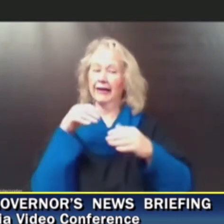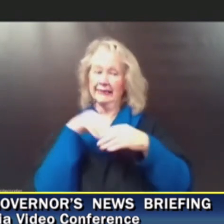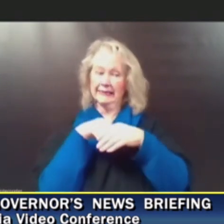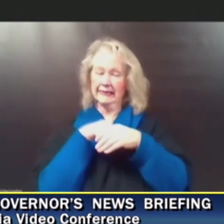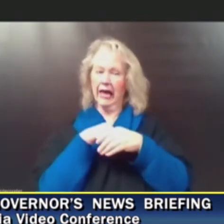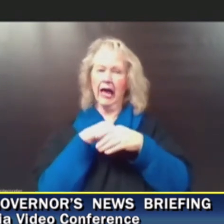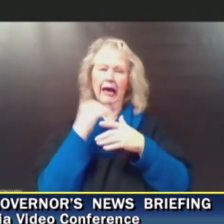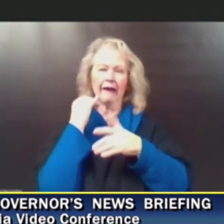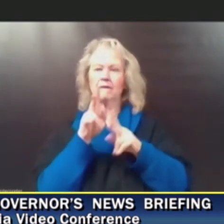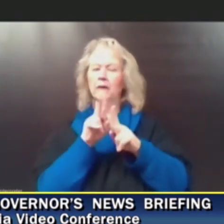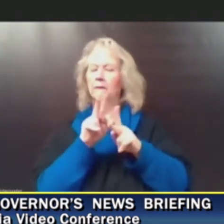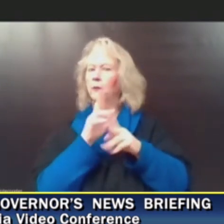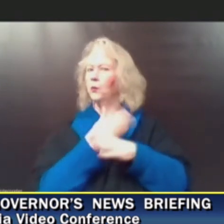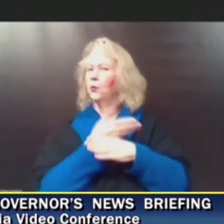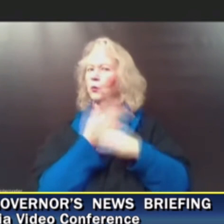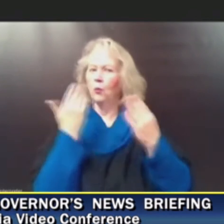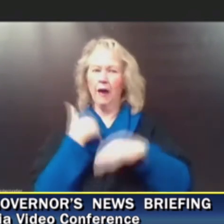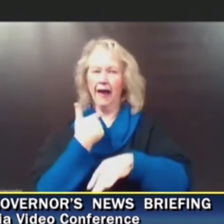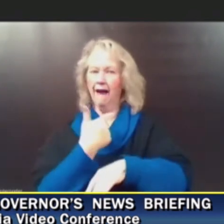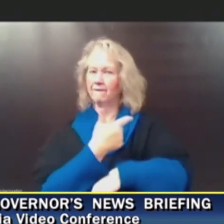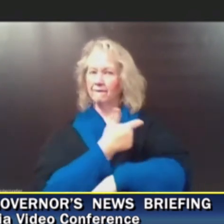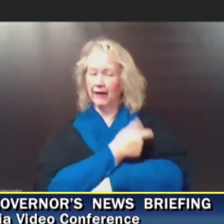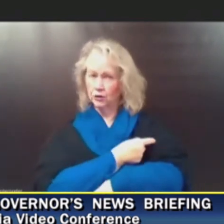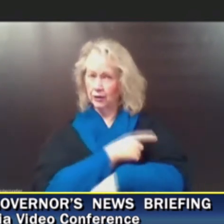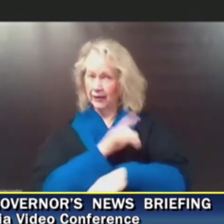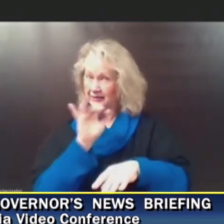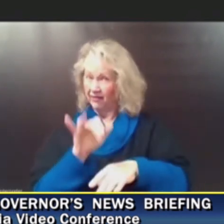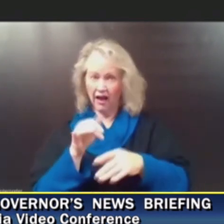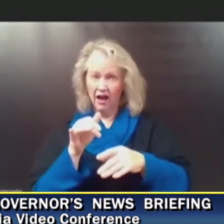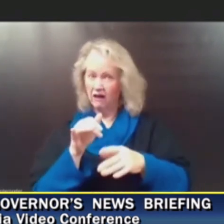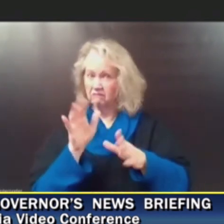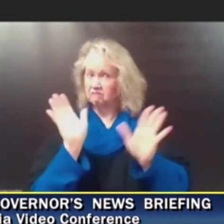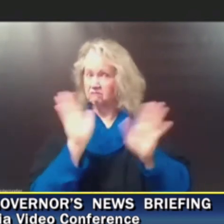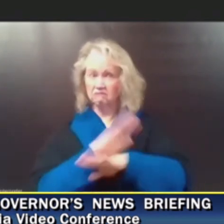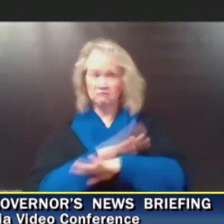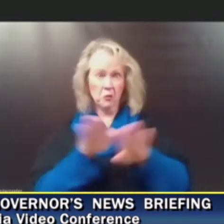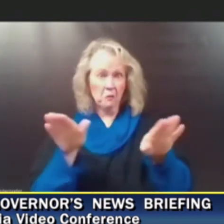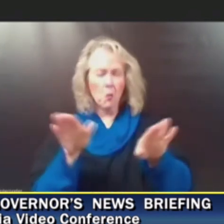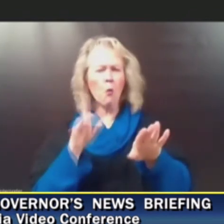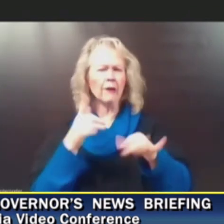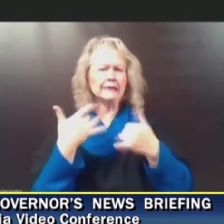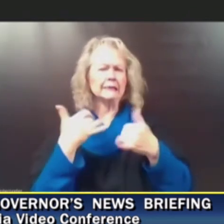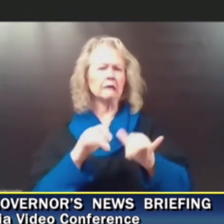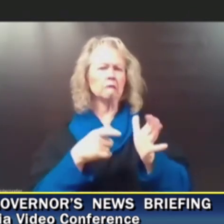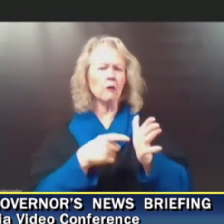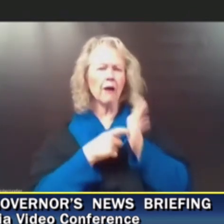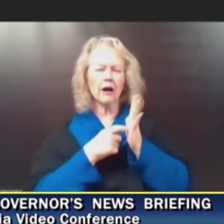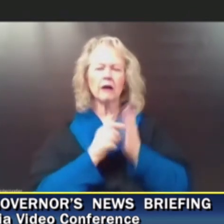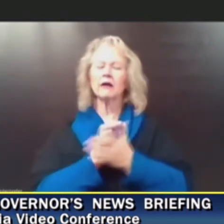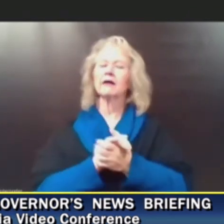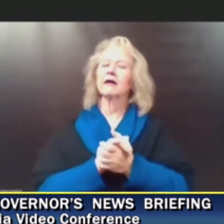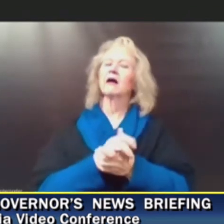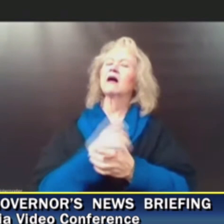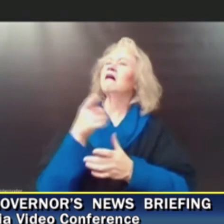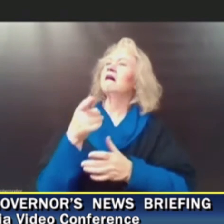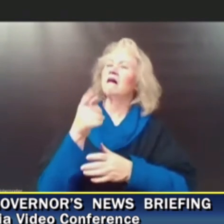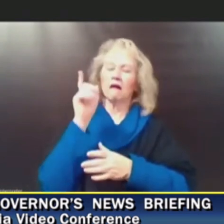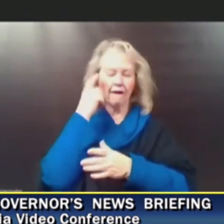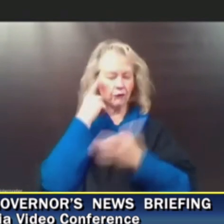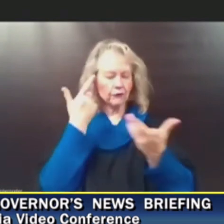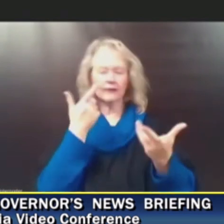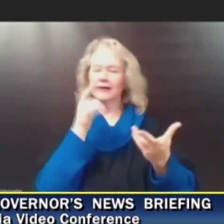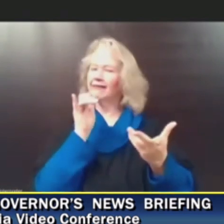Did I miss when that was repealed or is that still in place or what is the status of that? That's going be at the discretion of the